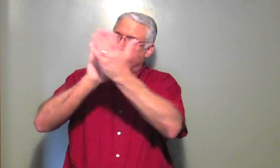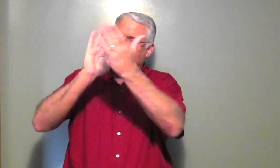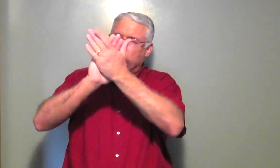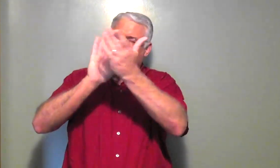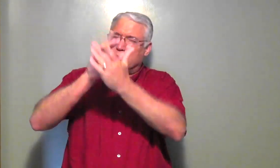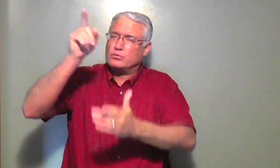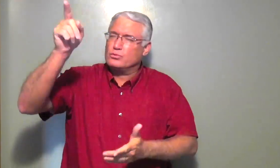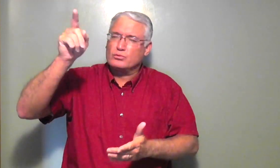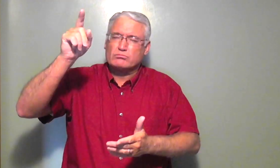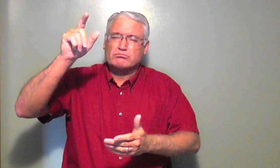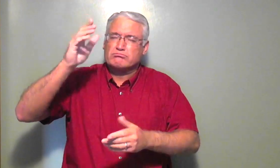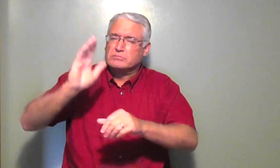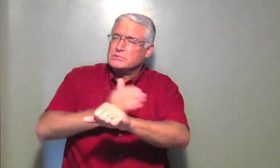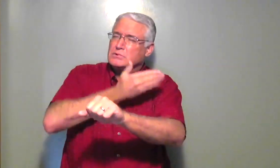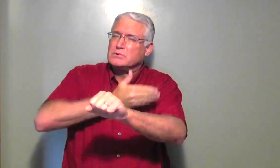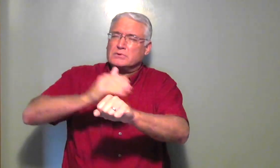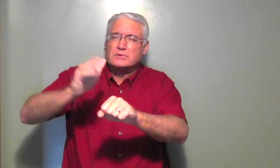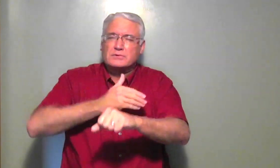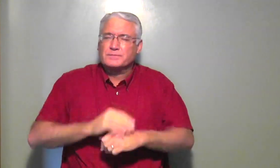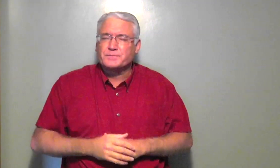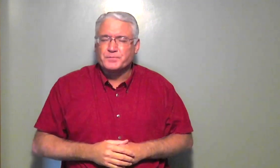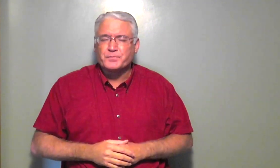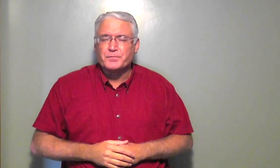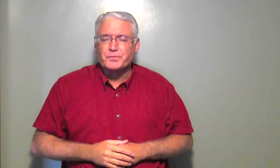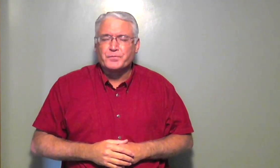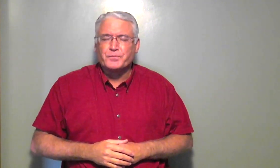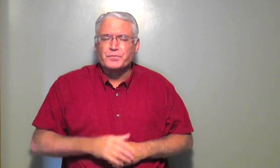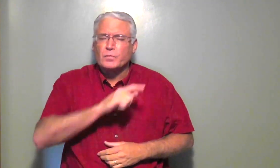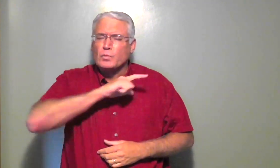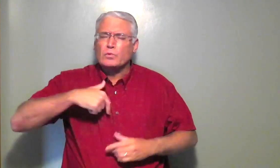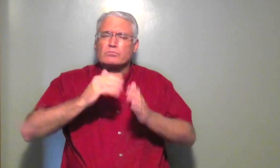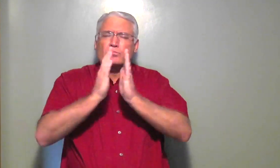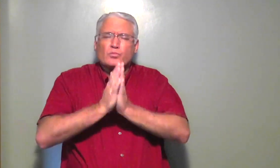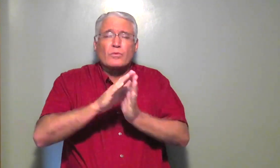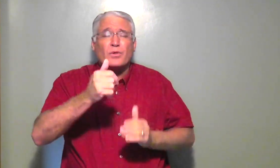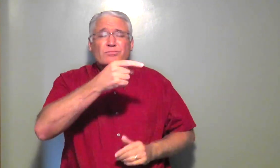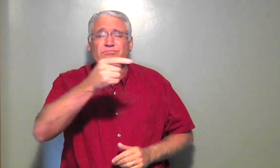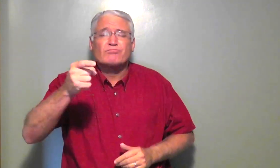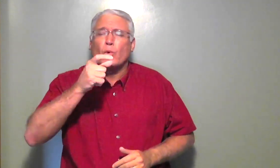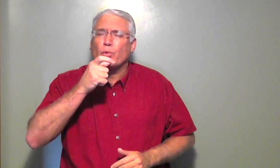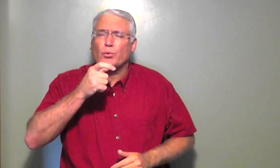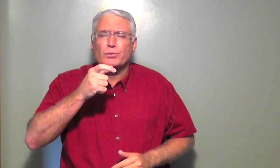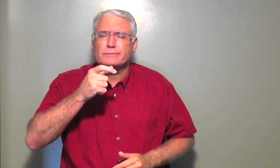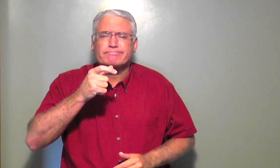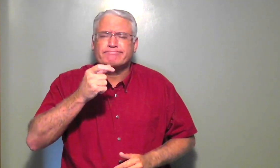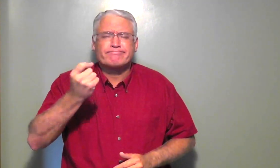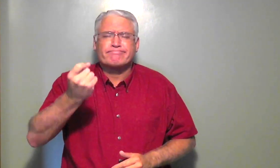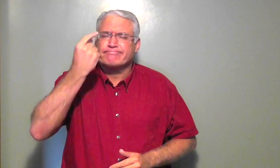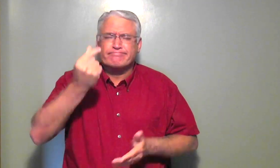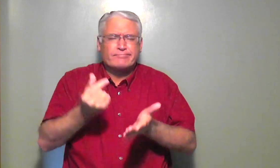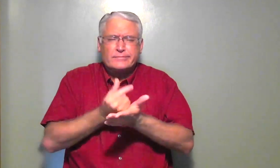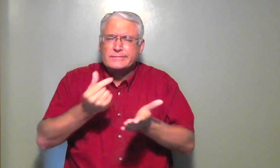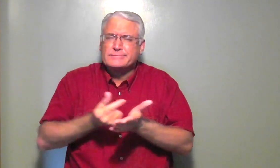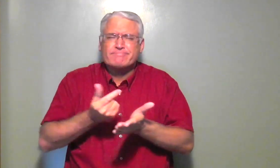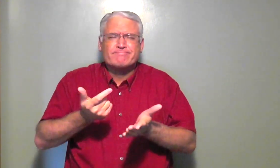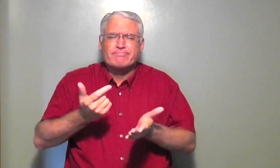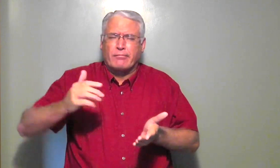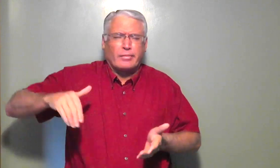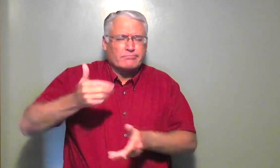hearts. You and we should praise you and sing praises to you. Lord, I pray that others who do not understand